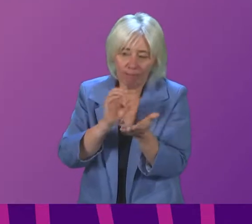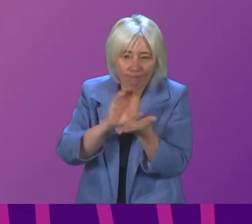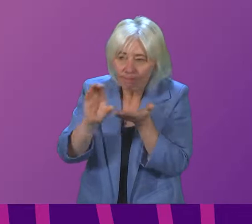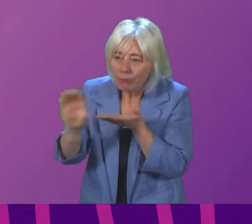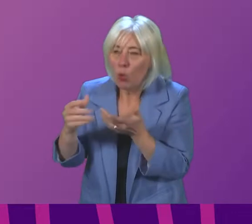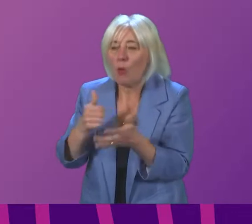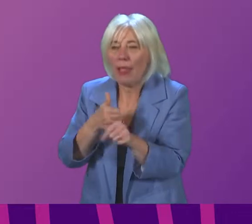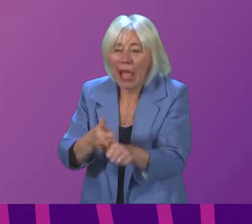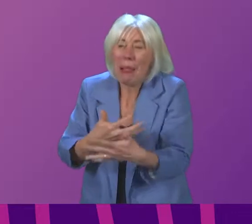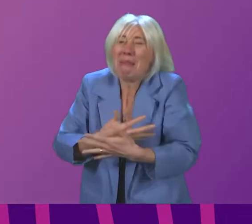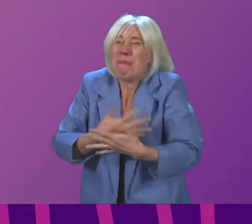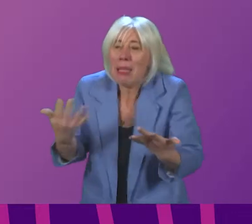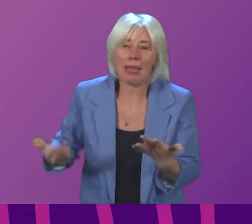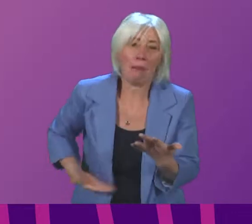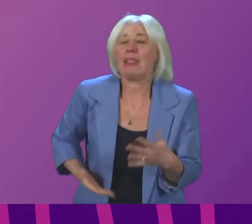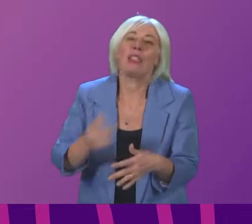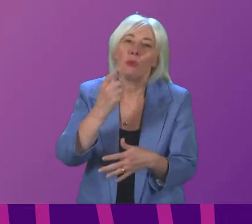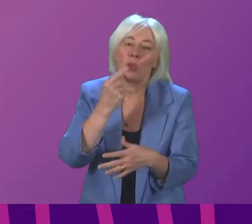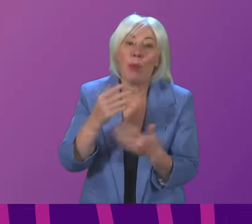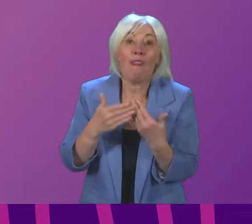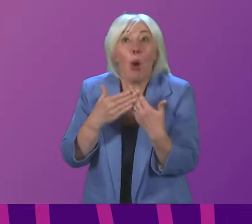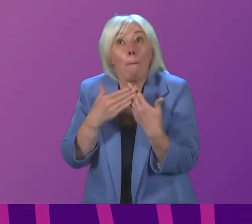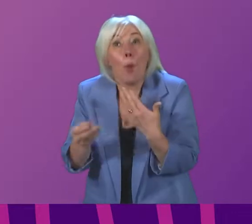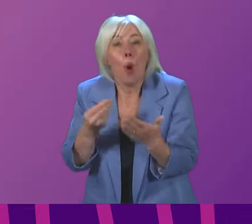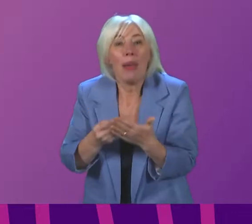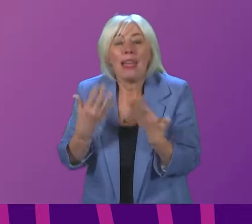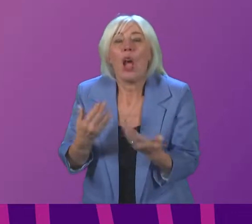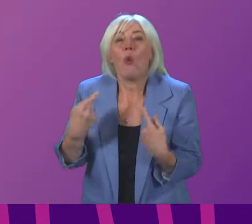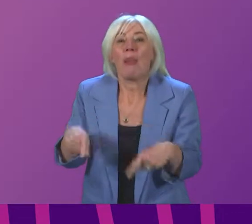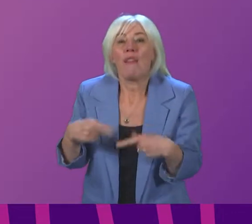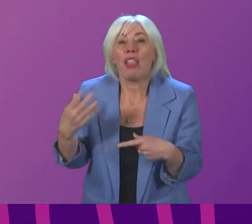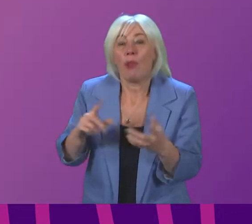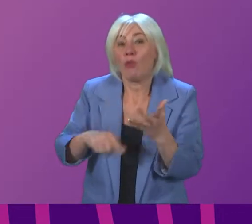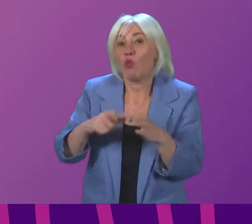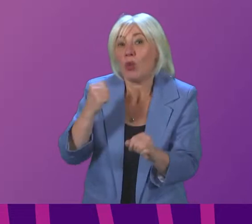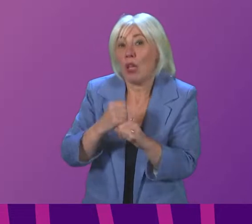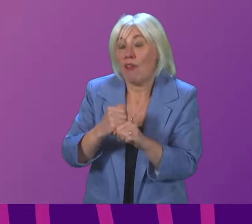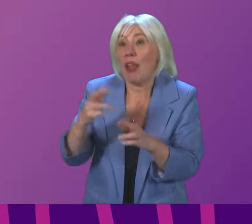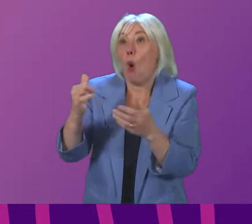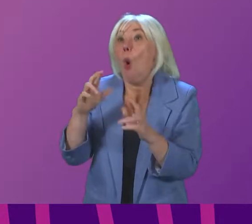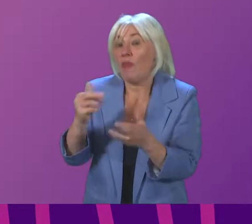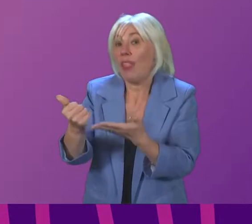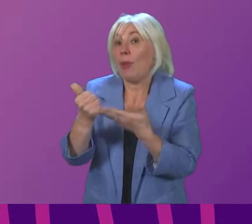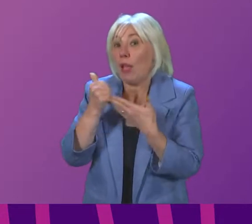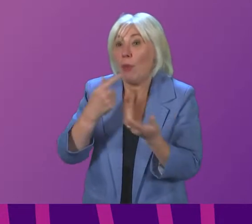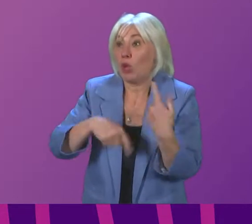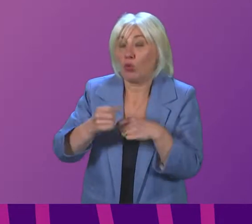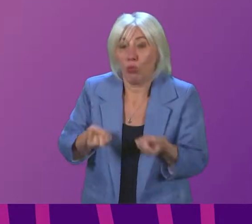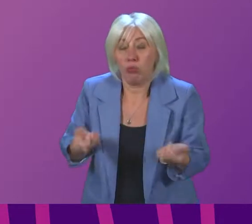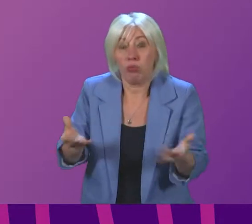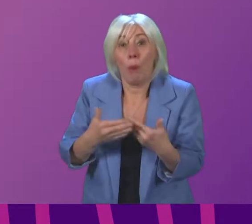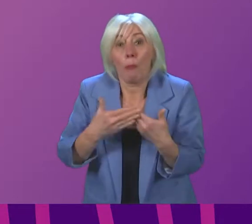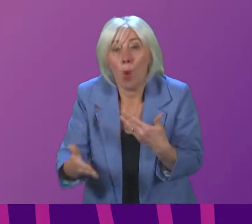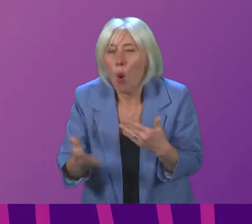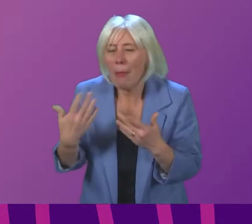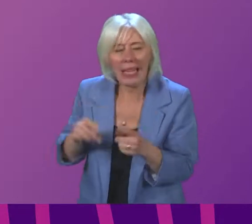businesses as we can if there is more money now available from the UK government I hope that will allow us to do more but we have to see the detail of that